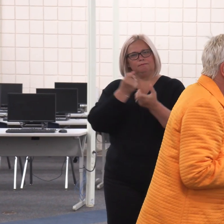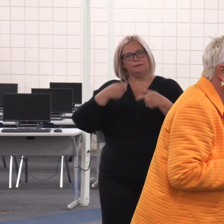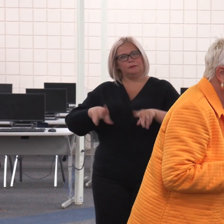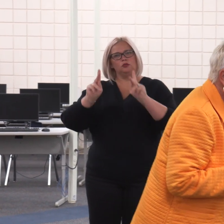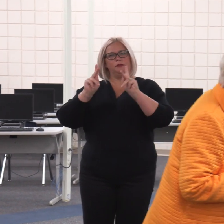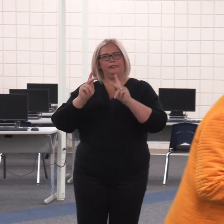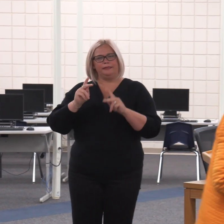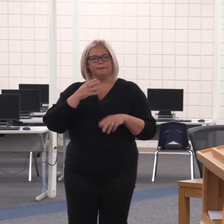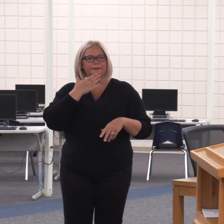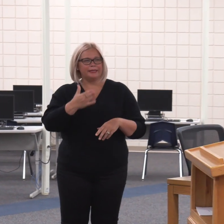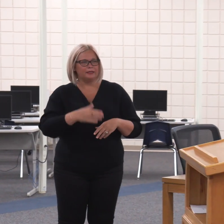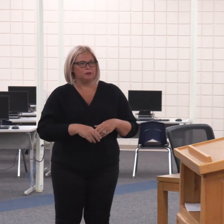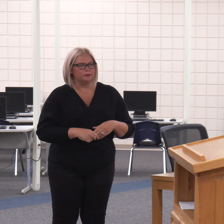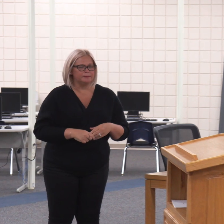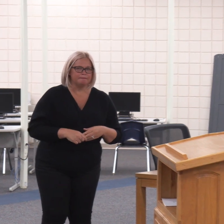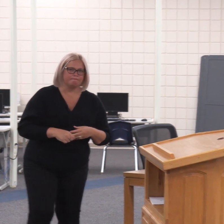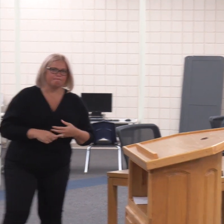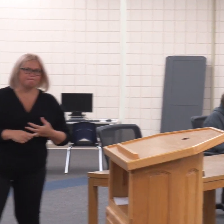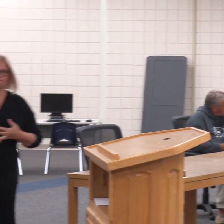Thank you. Thank you.